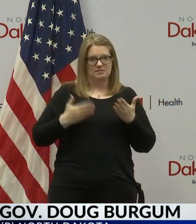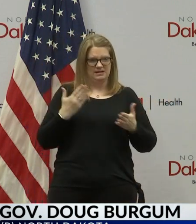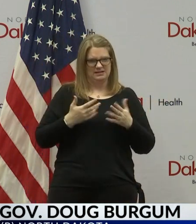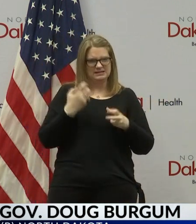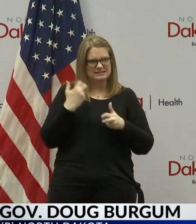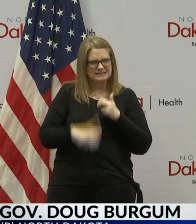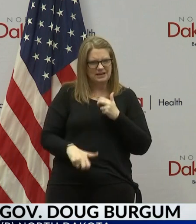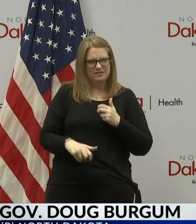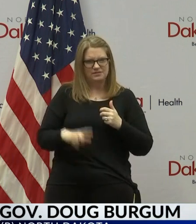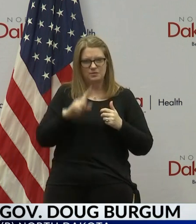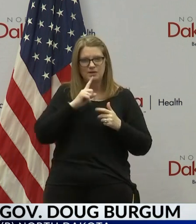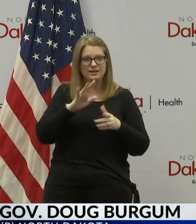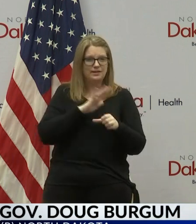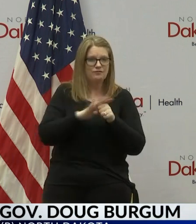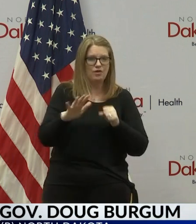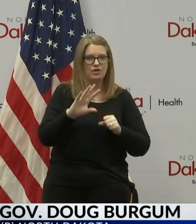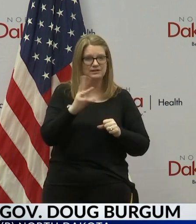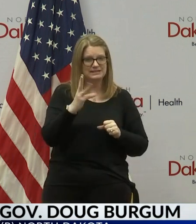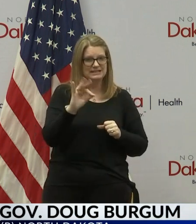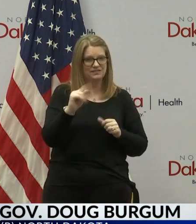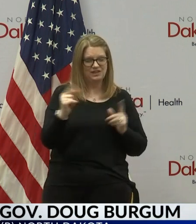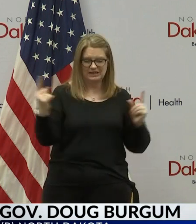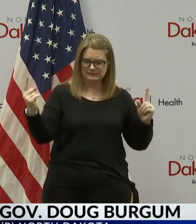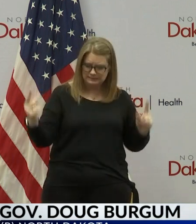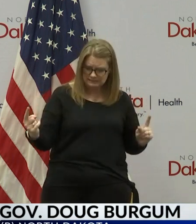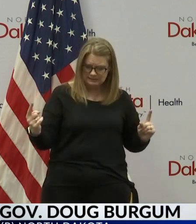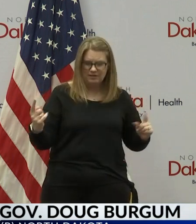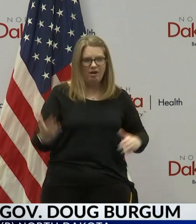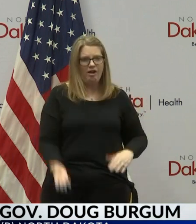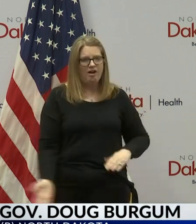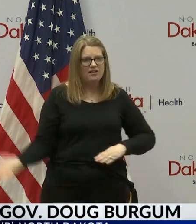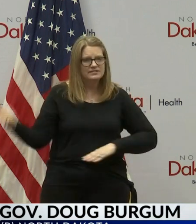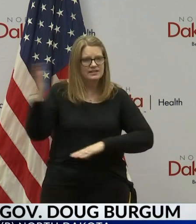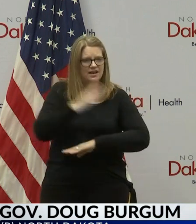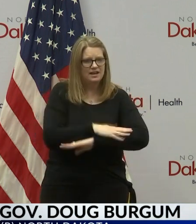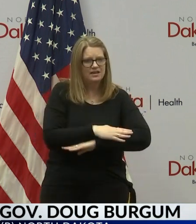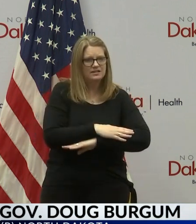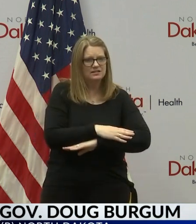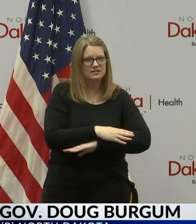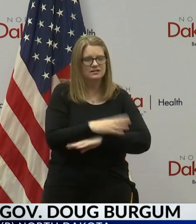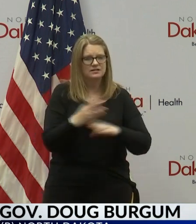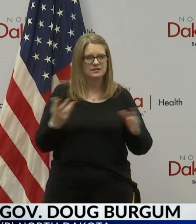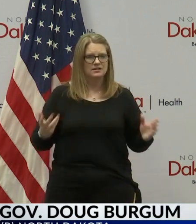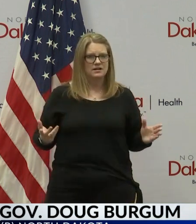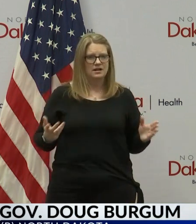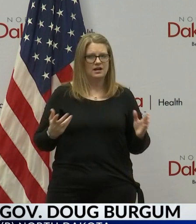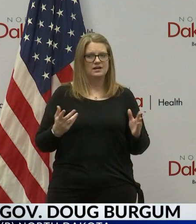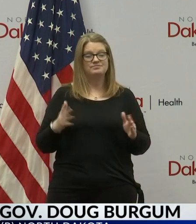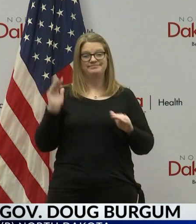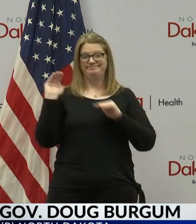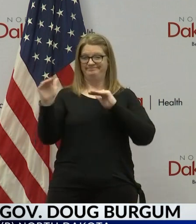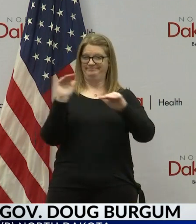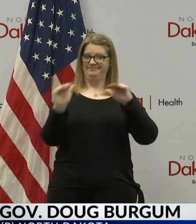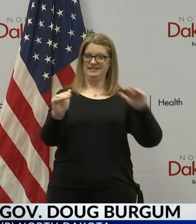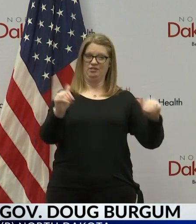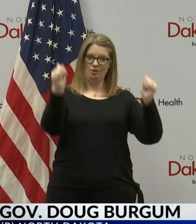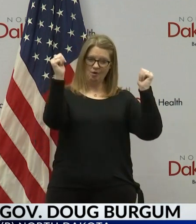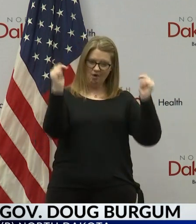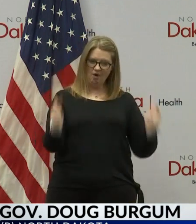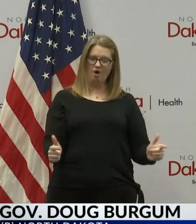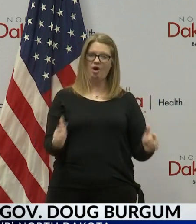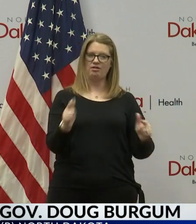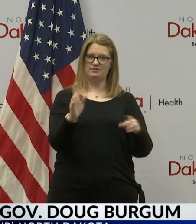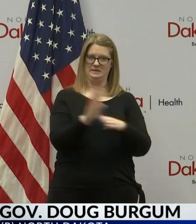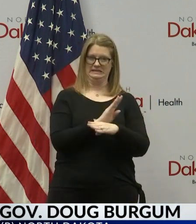the full physical distance of six feet or more throughout the workday. Again, inviting and asking all employers because, again, the